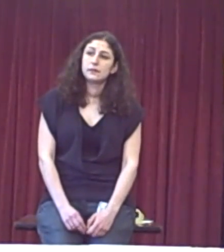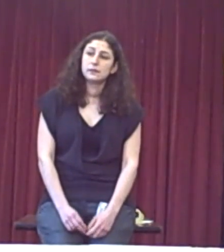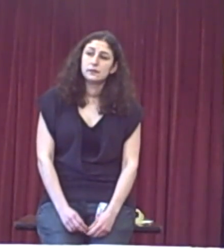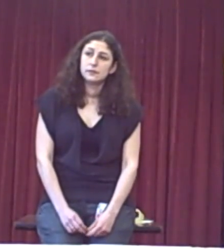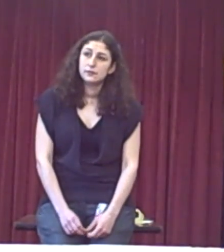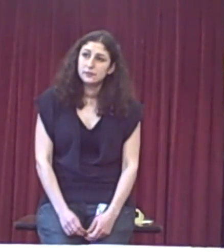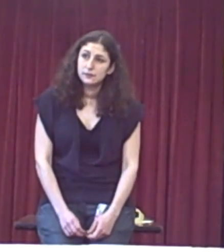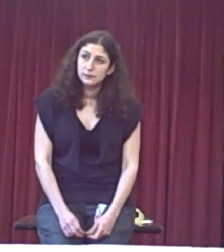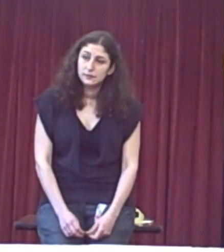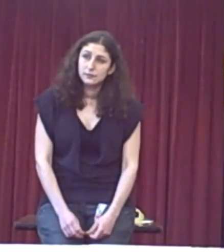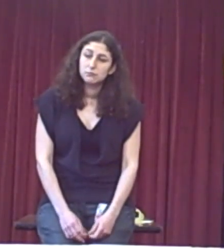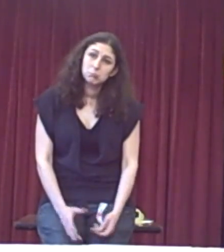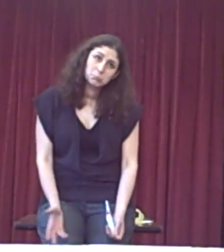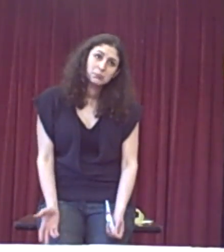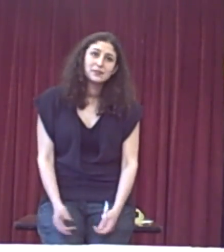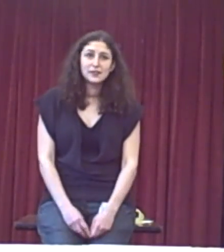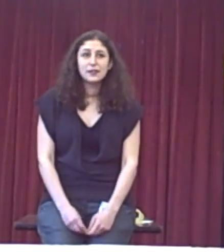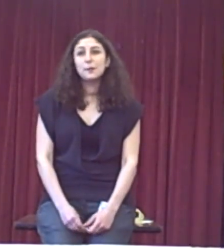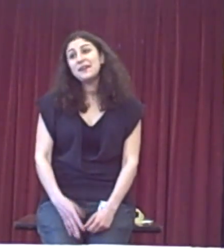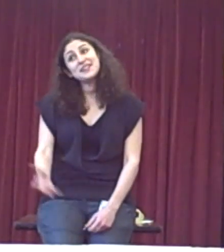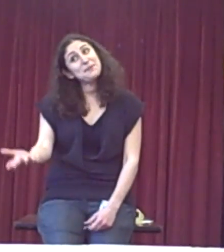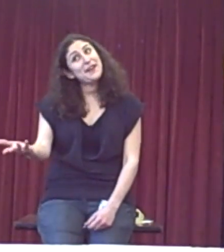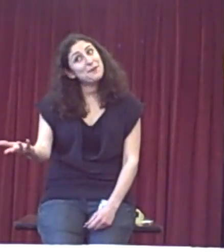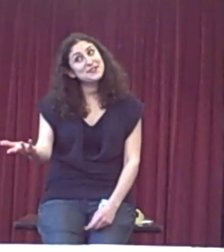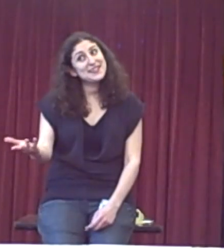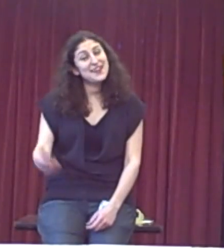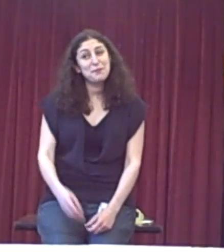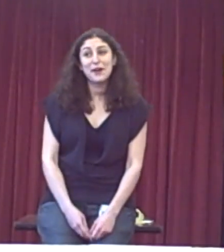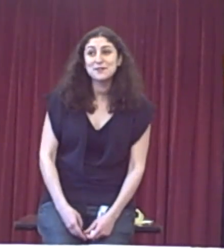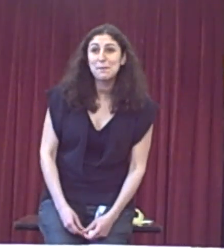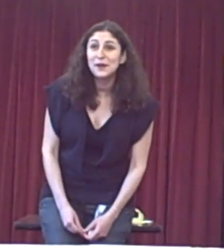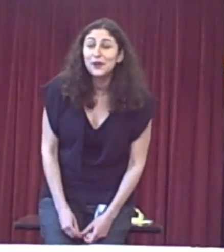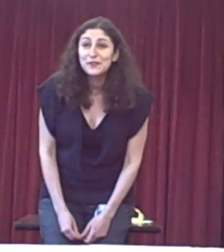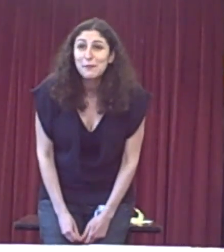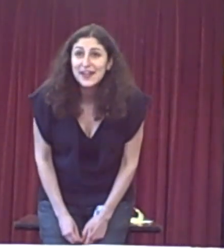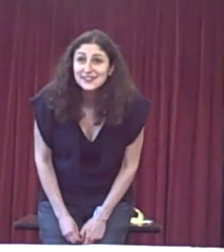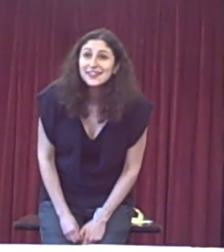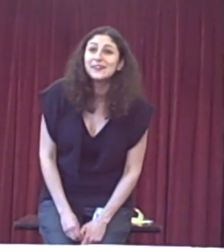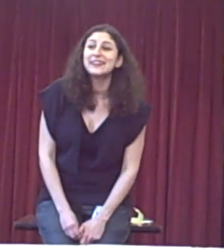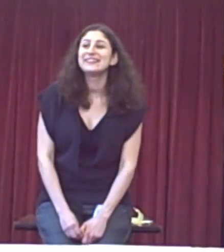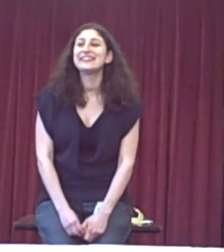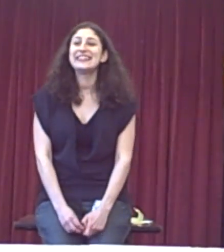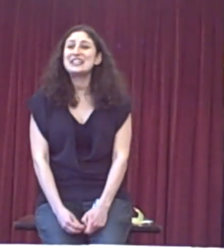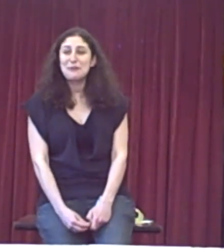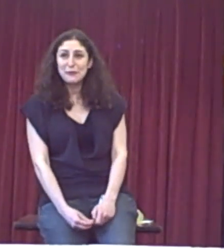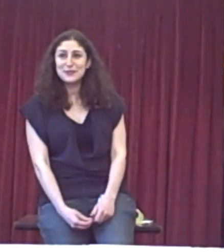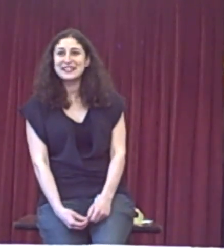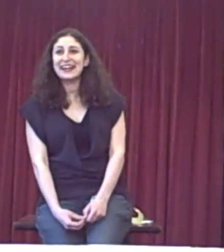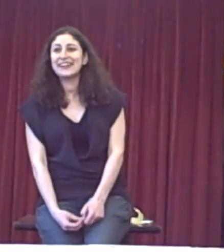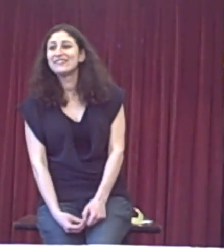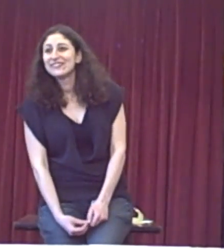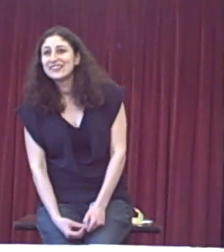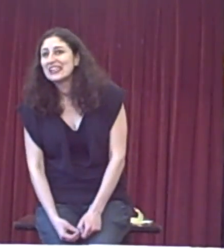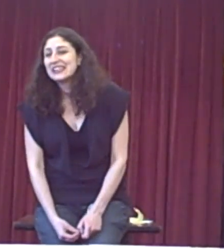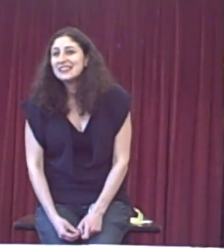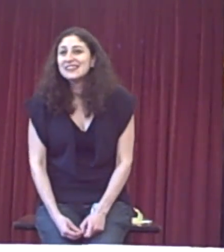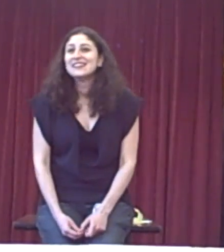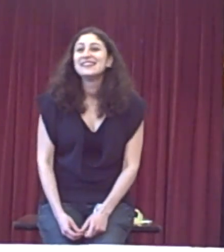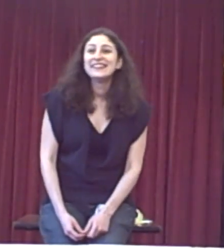because it's freedom of choice. Yeah, but, yeah, but... I mean, I'll give it a shot. I